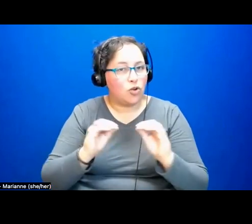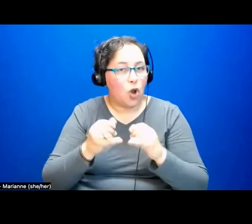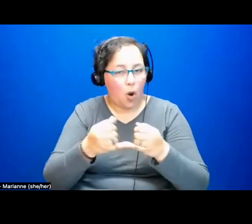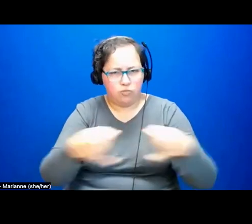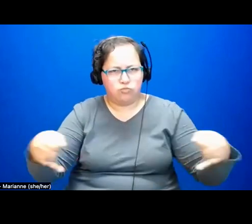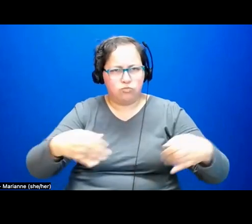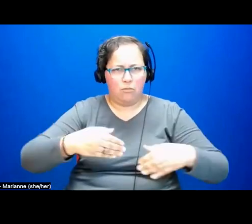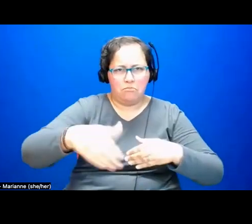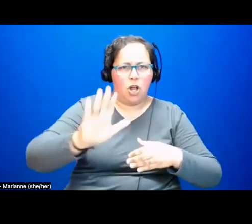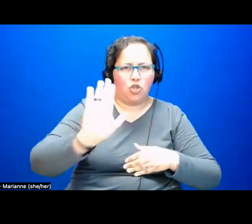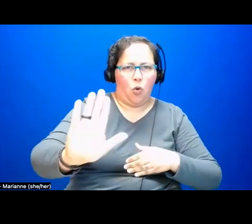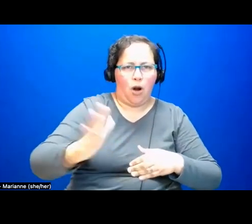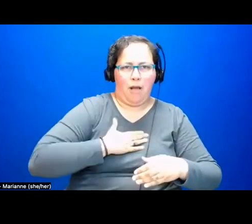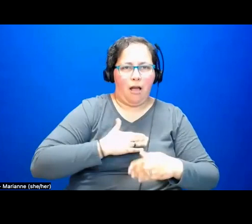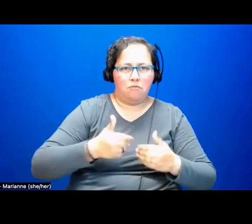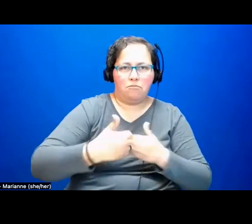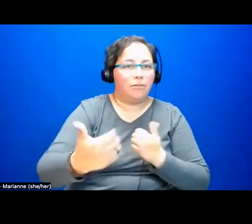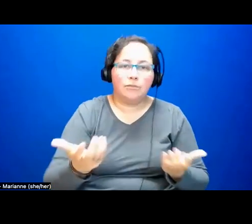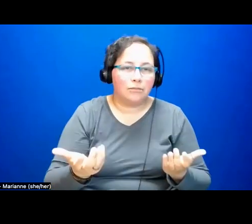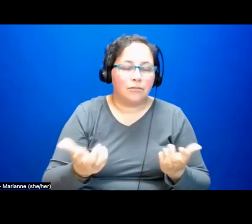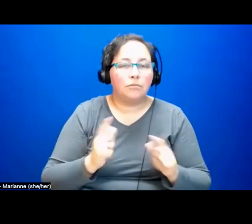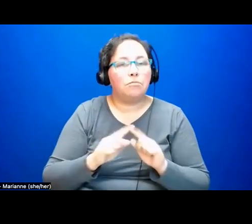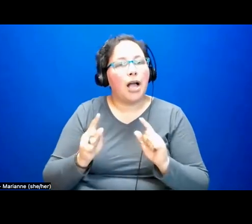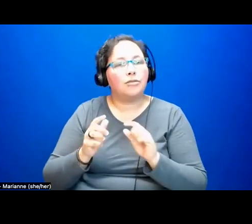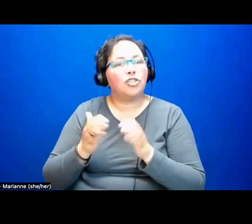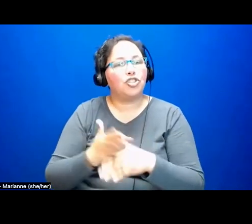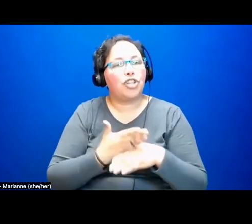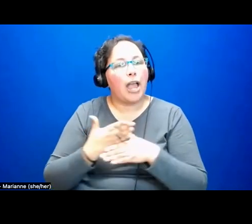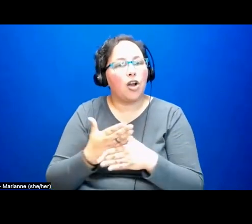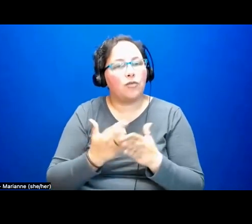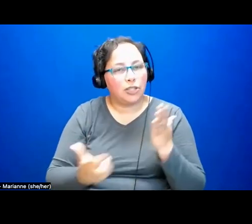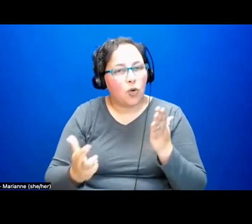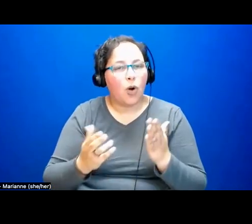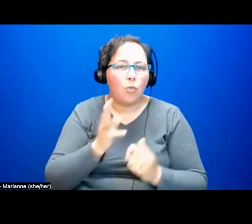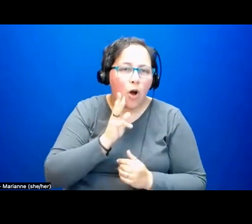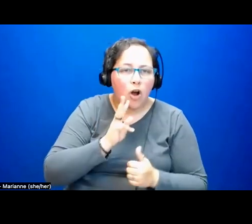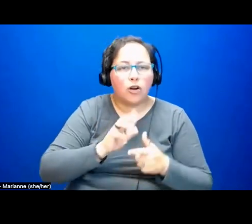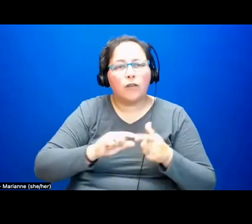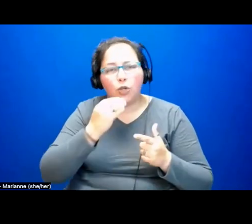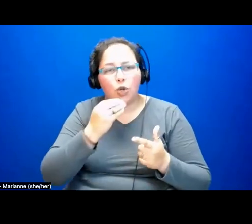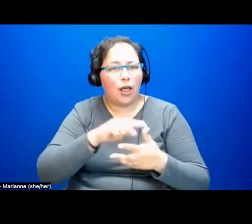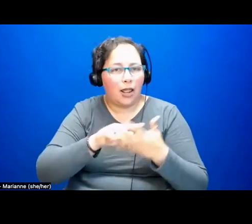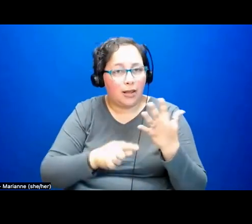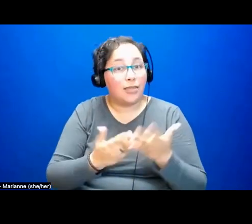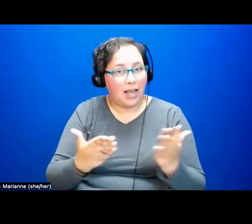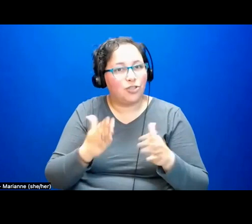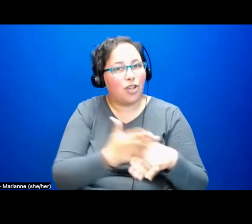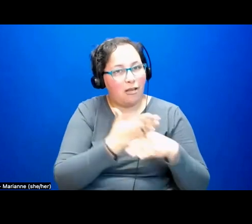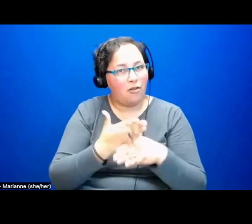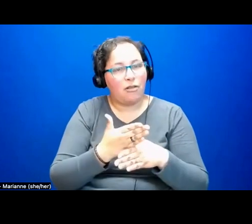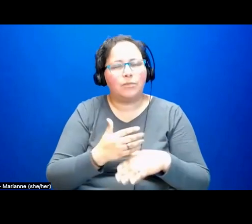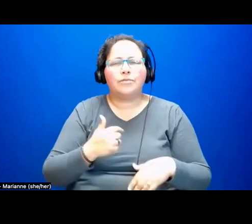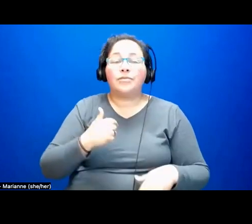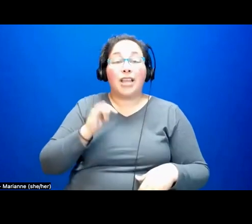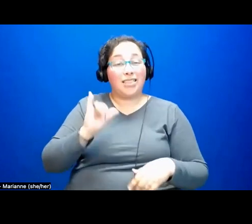entire ways of life. So I noodled, I thought for a while